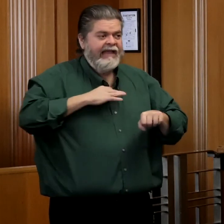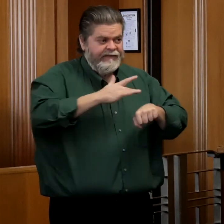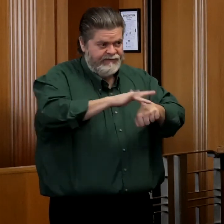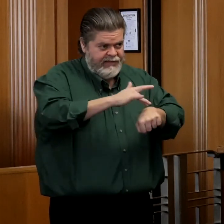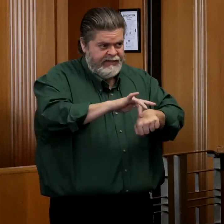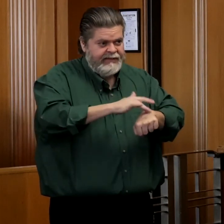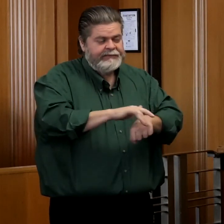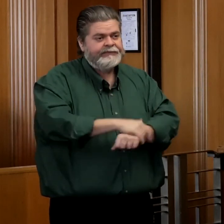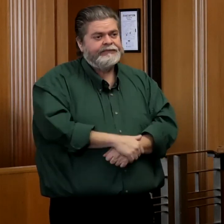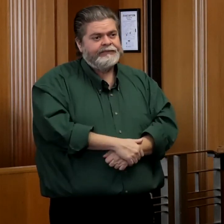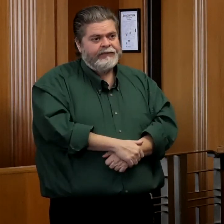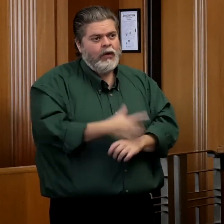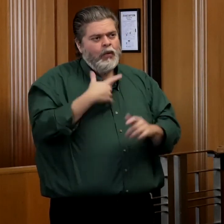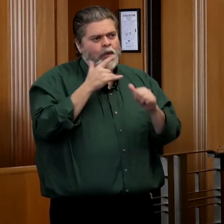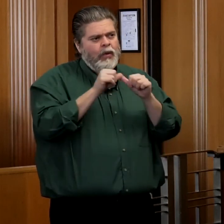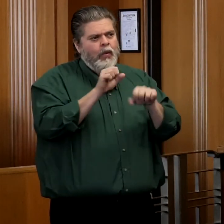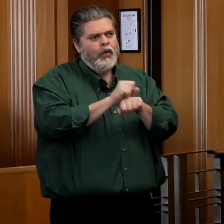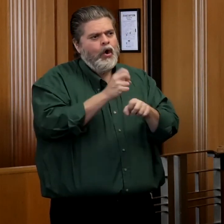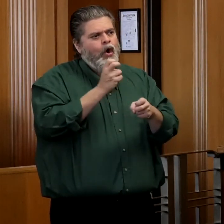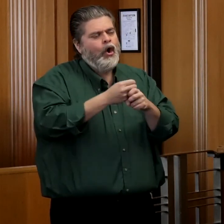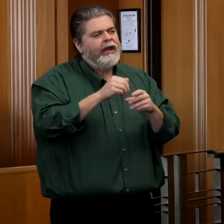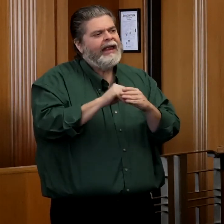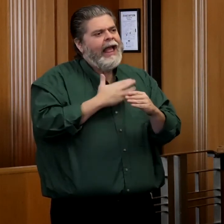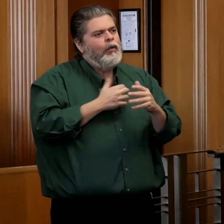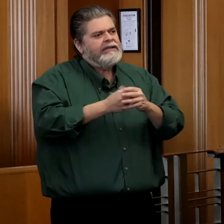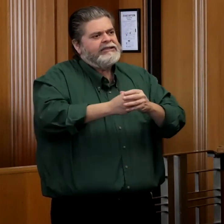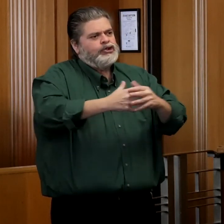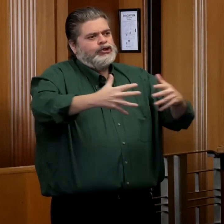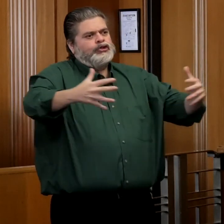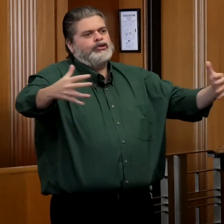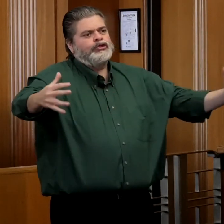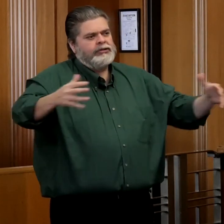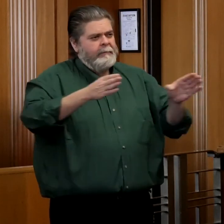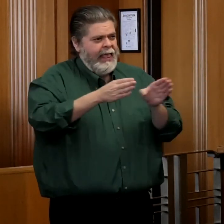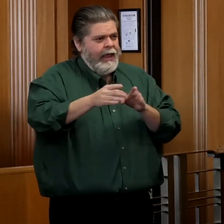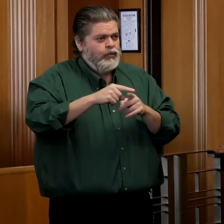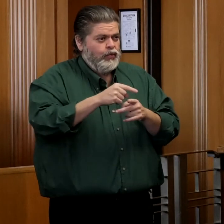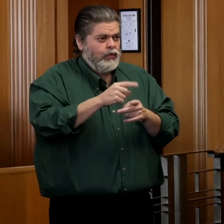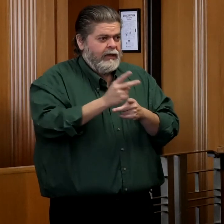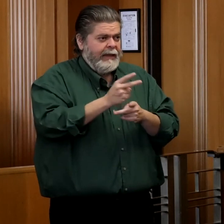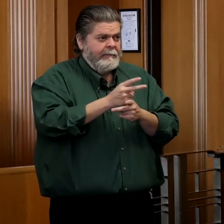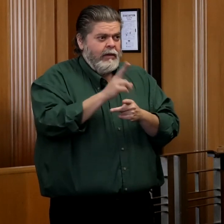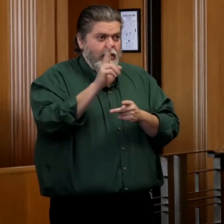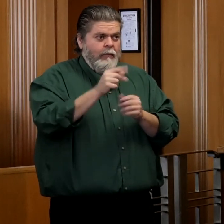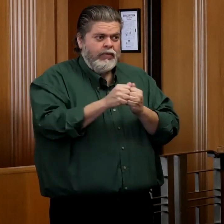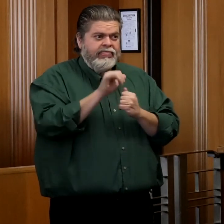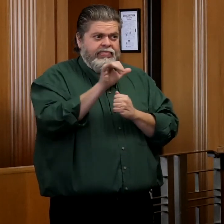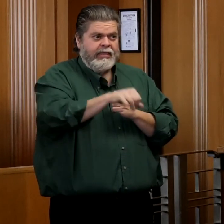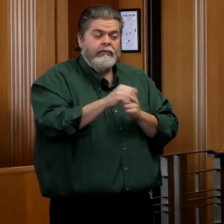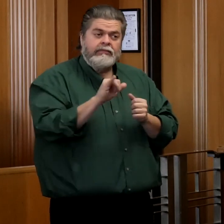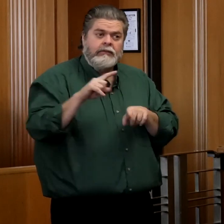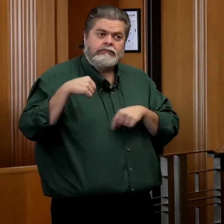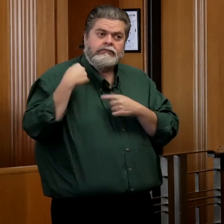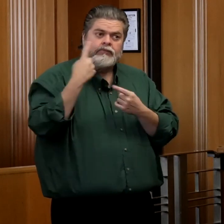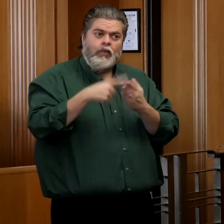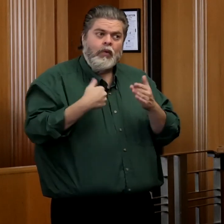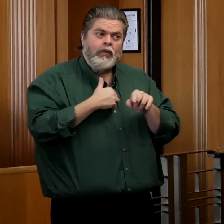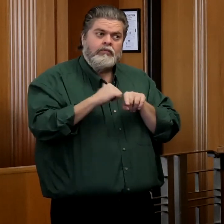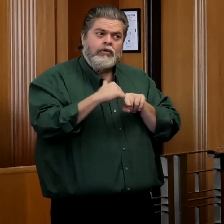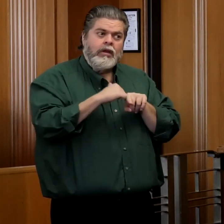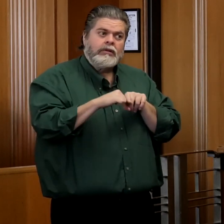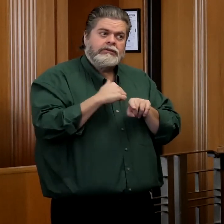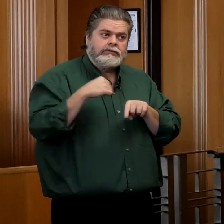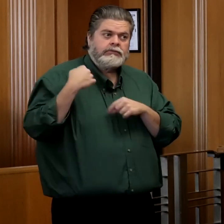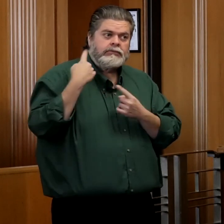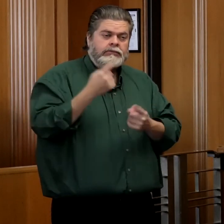and continue to work hard within our surge plan to maintain that. And that has been the case, as we've gone through.